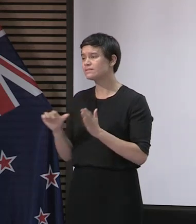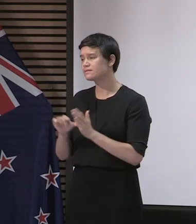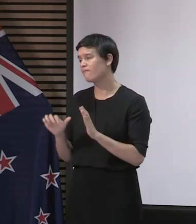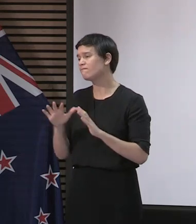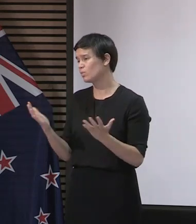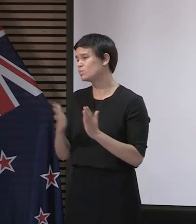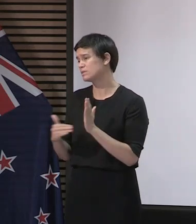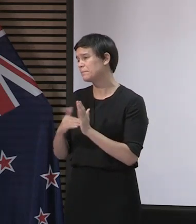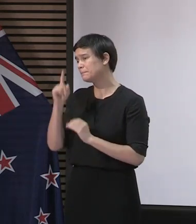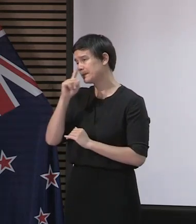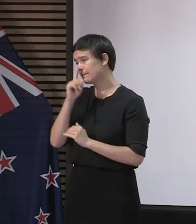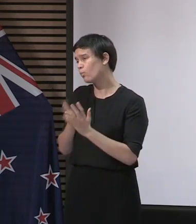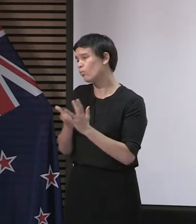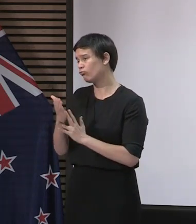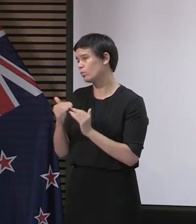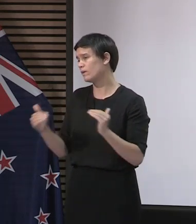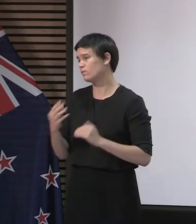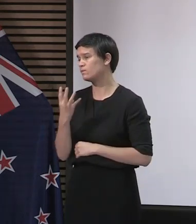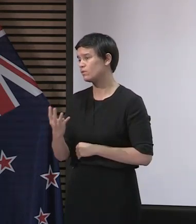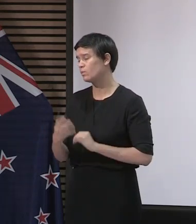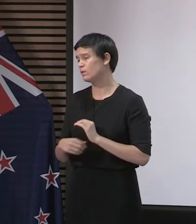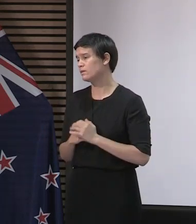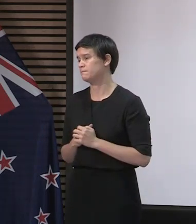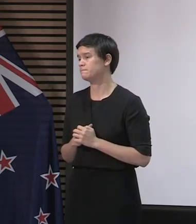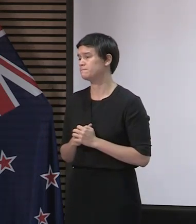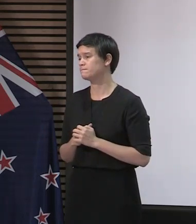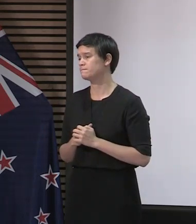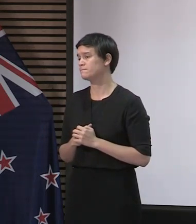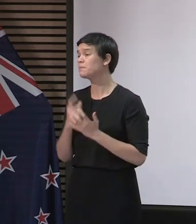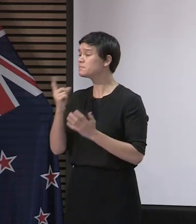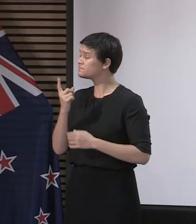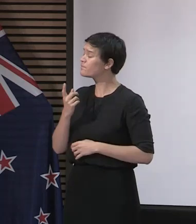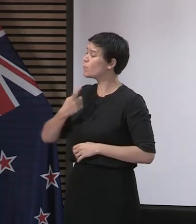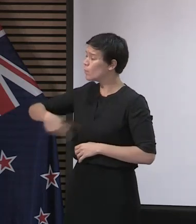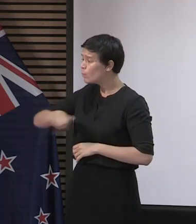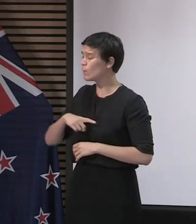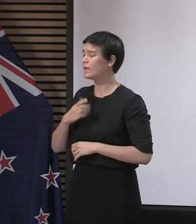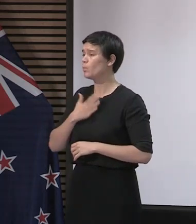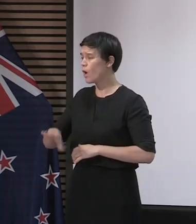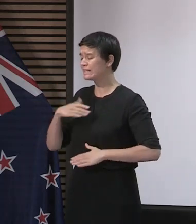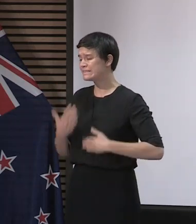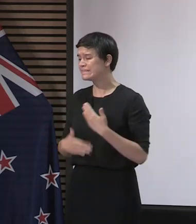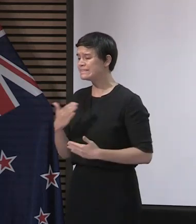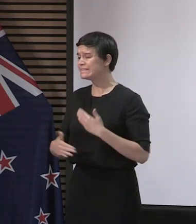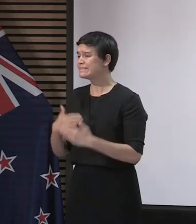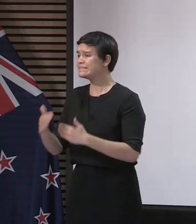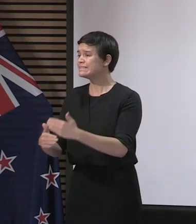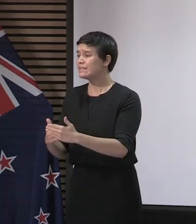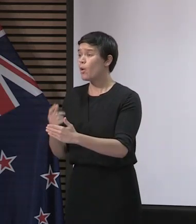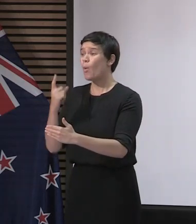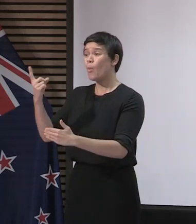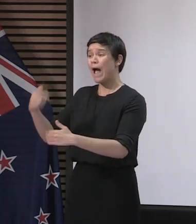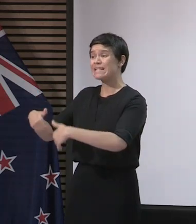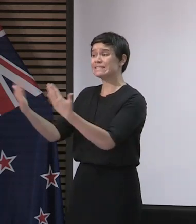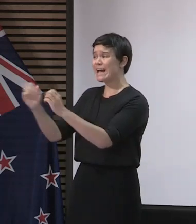Of course the ambition we all have is to confidently reach the position where we can bring back the social contact that we all